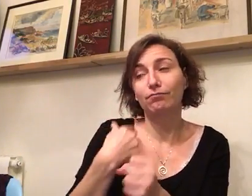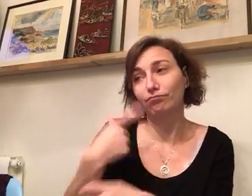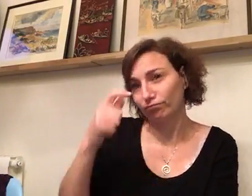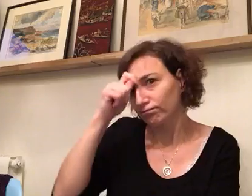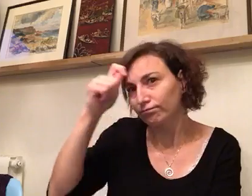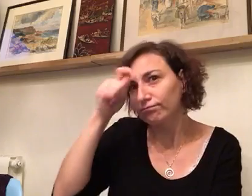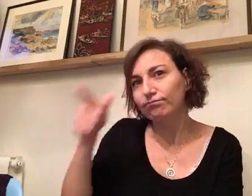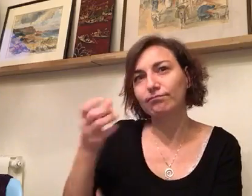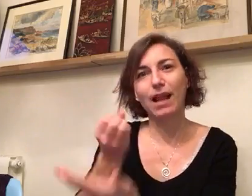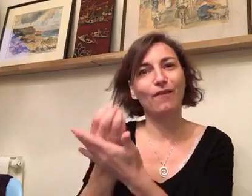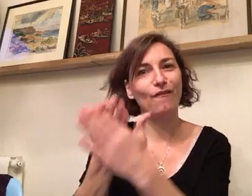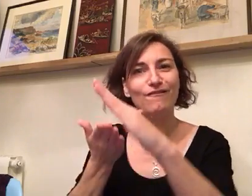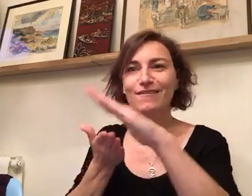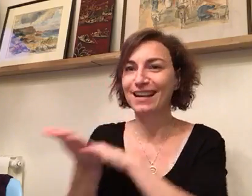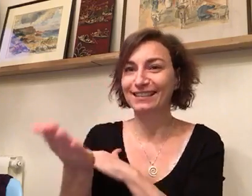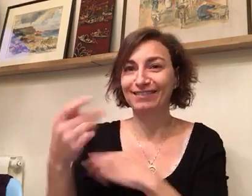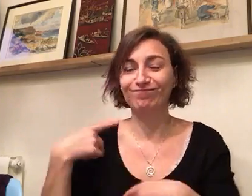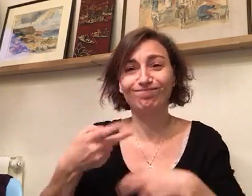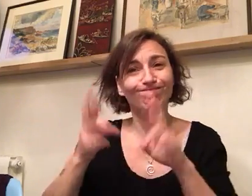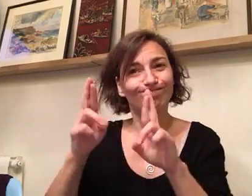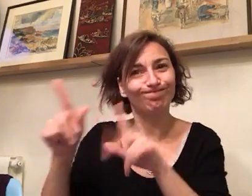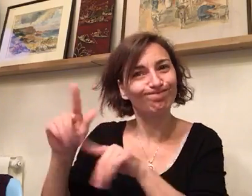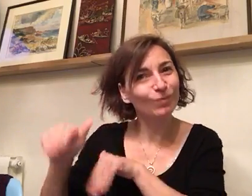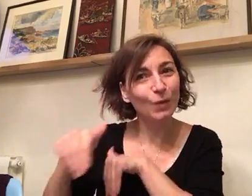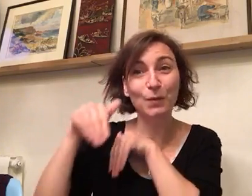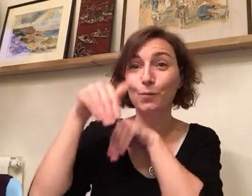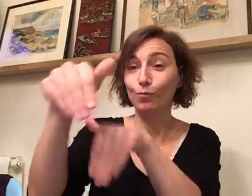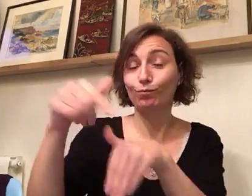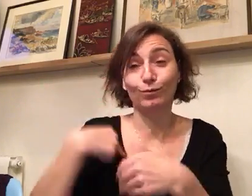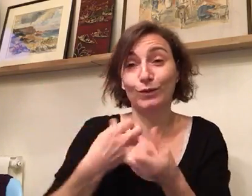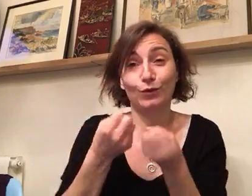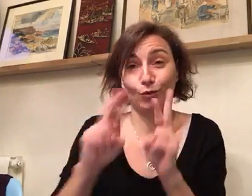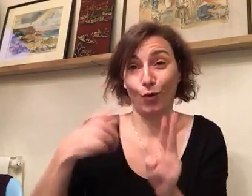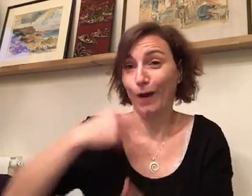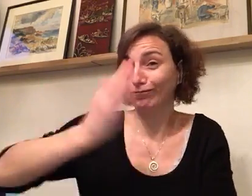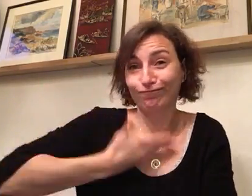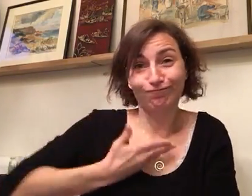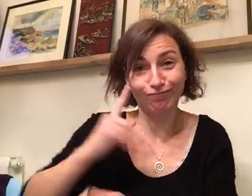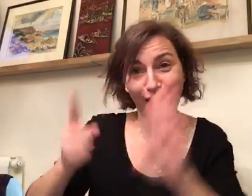I want to give it